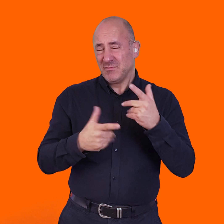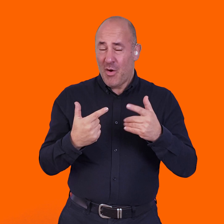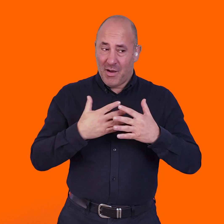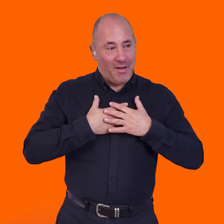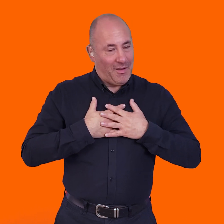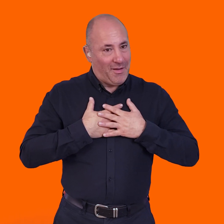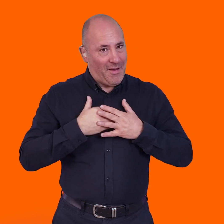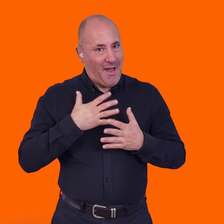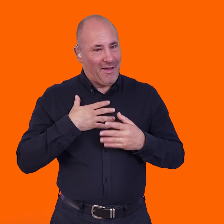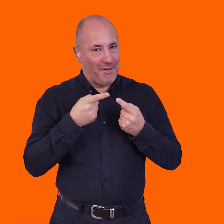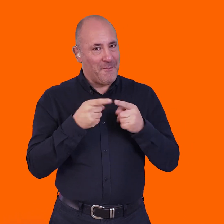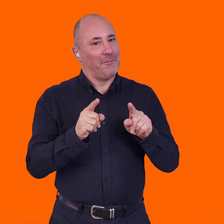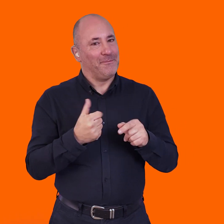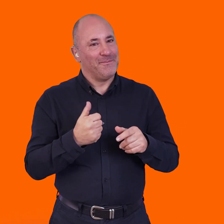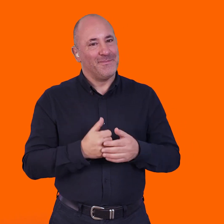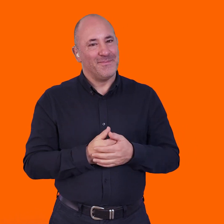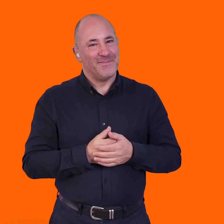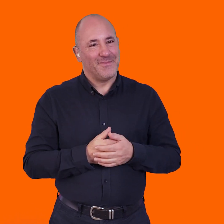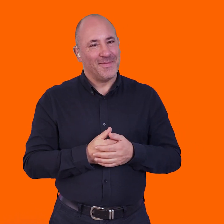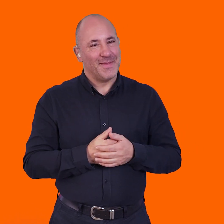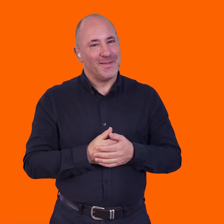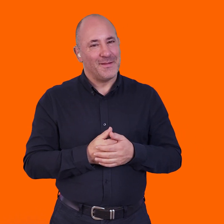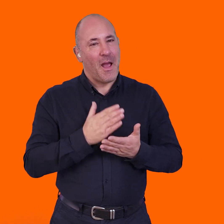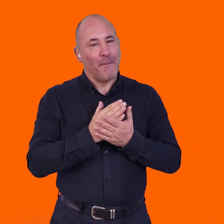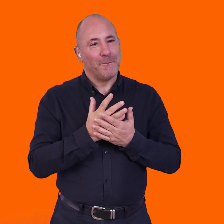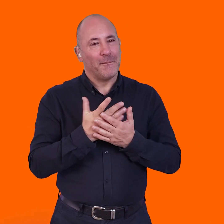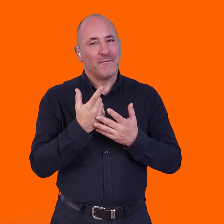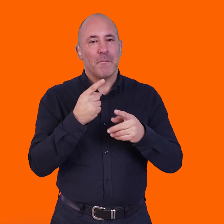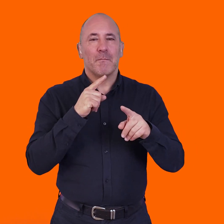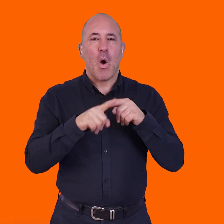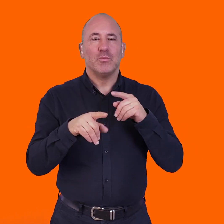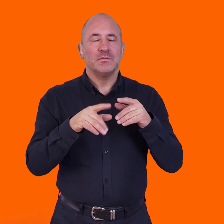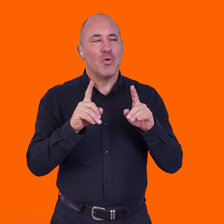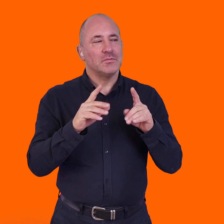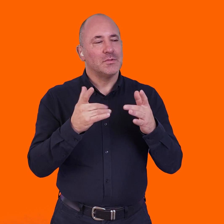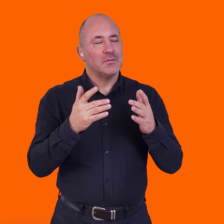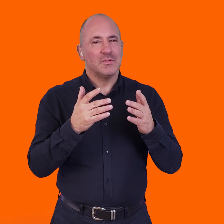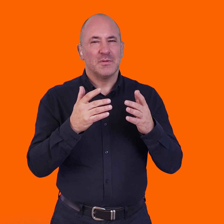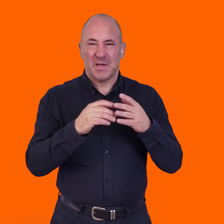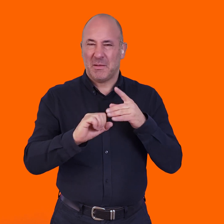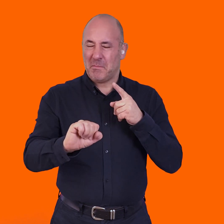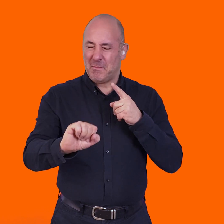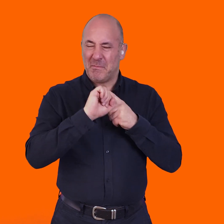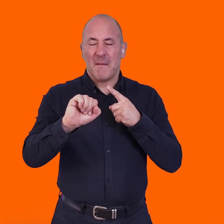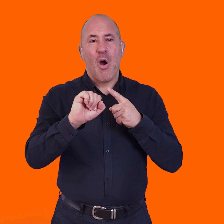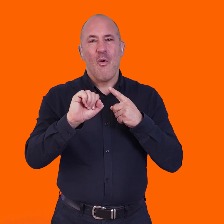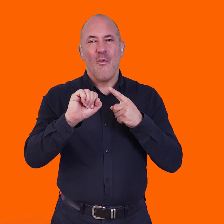a disabled person, as just generally most of us don't. So, yeah, no, I just loved it. I'd say it's one of the most impactful